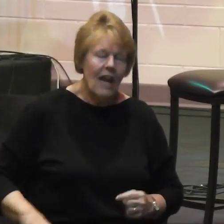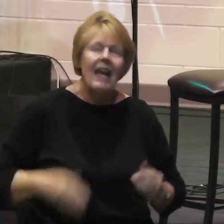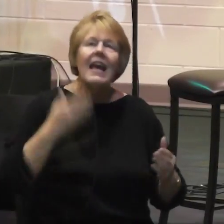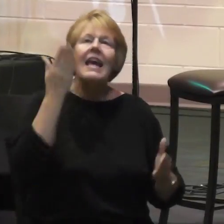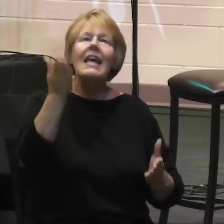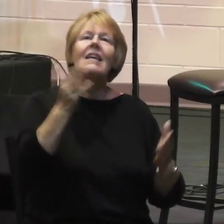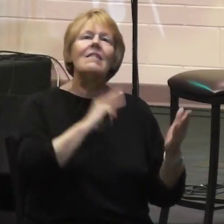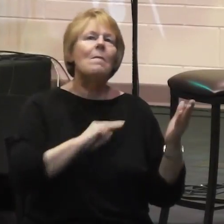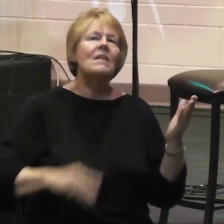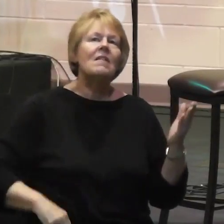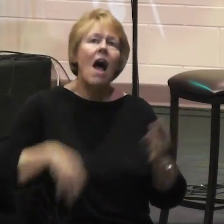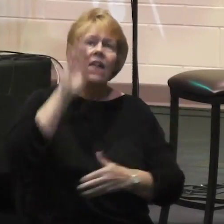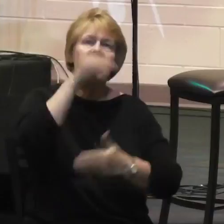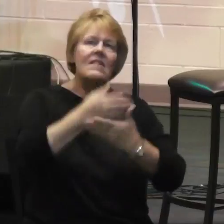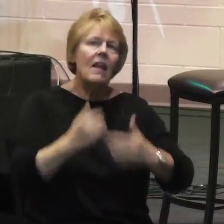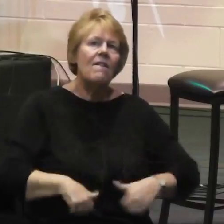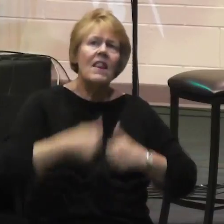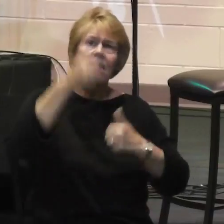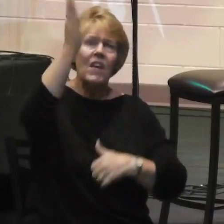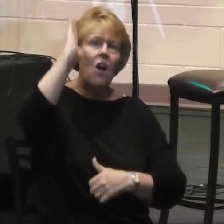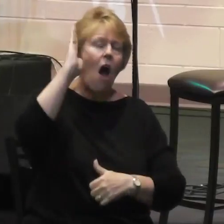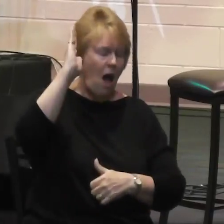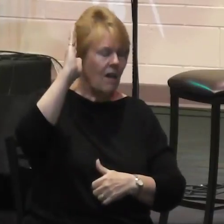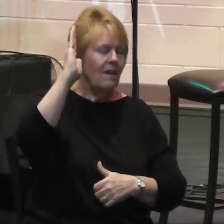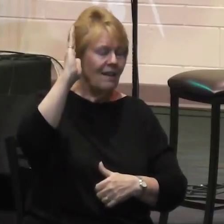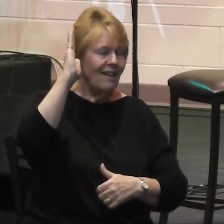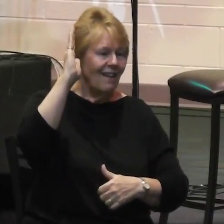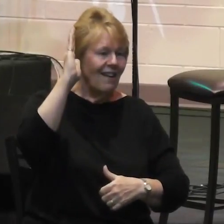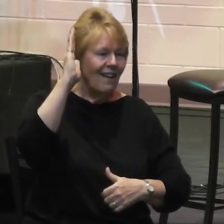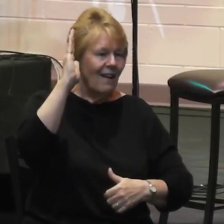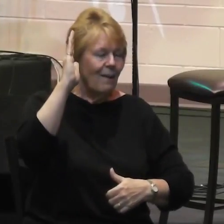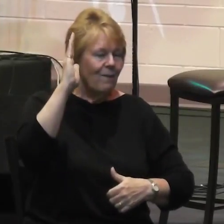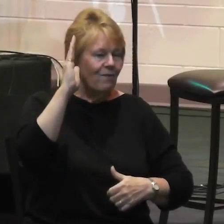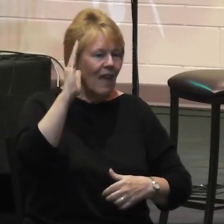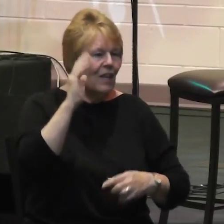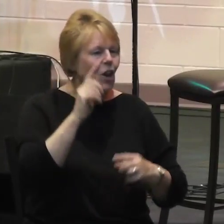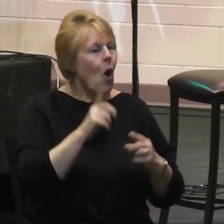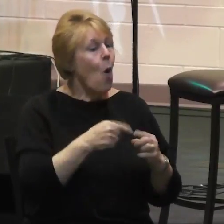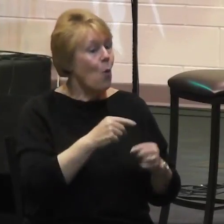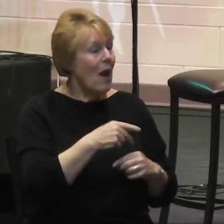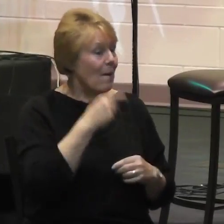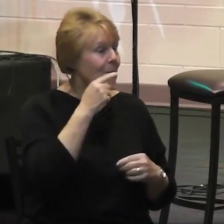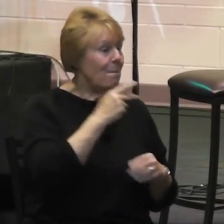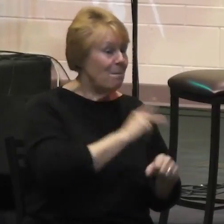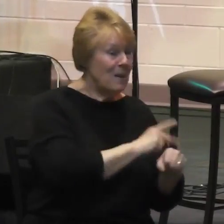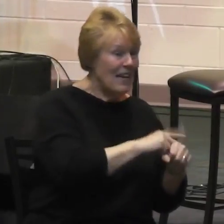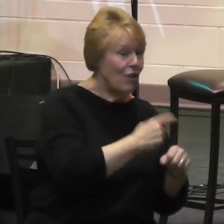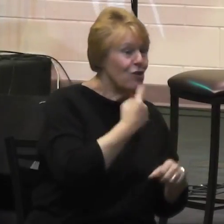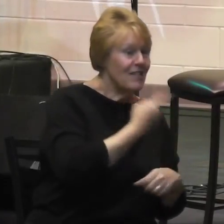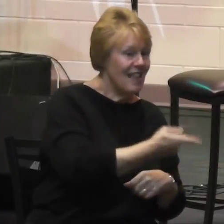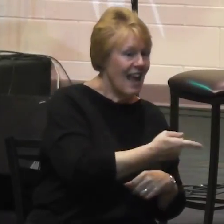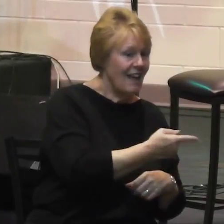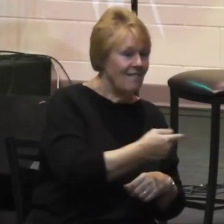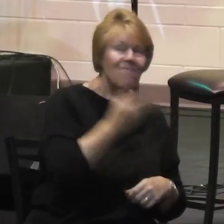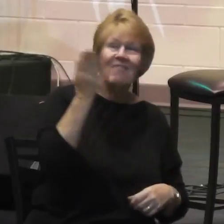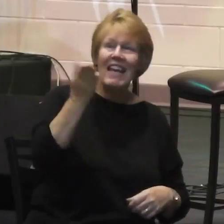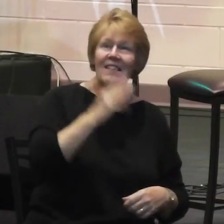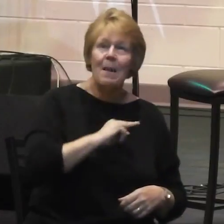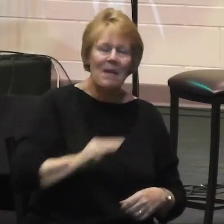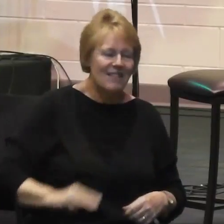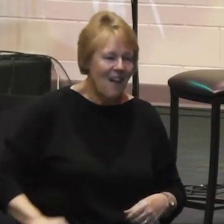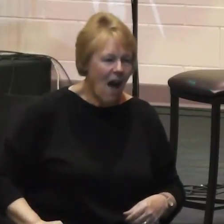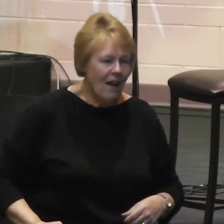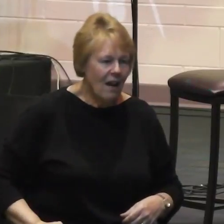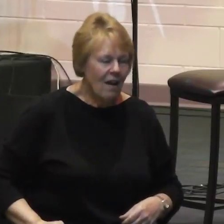the Son of the living God. And Jesus, like Peter answered, you know, when he says he's a Messiah, it's in recognition of his own helplessness to help